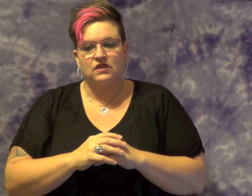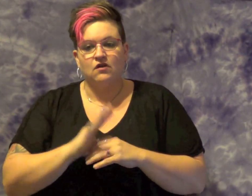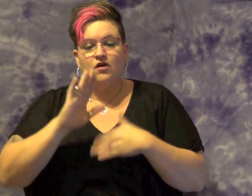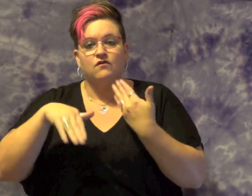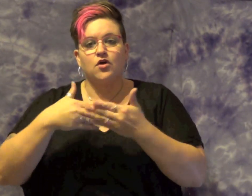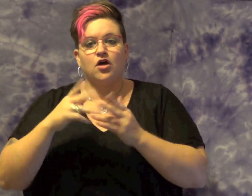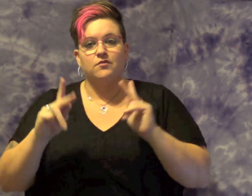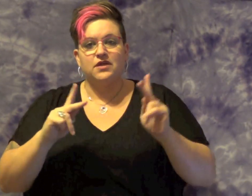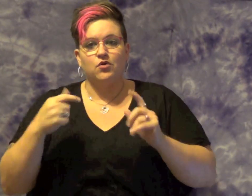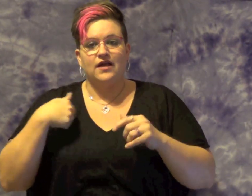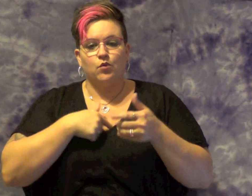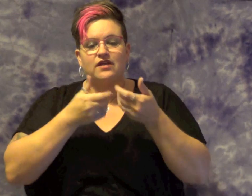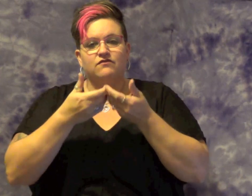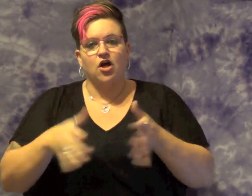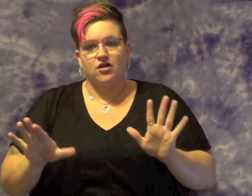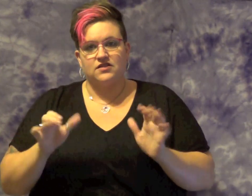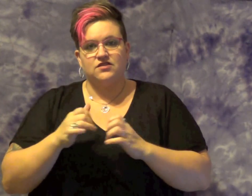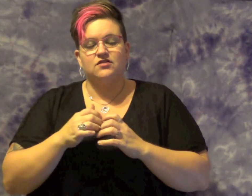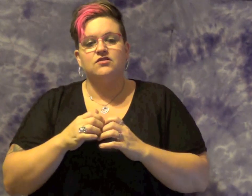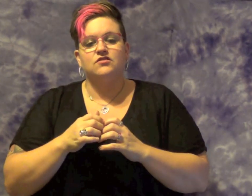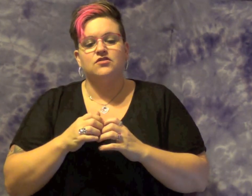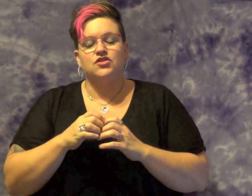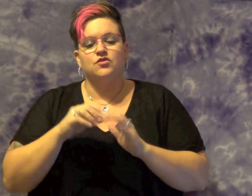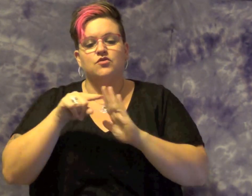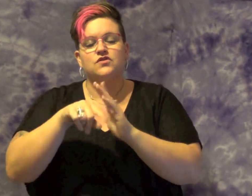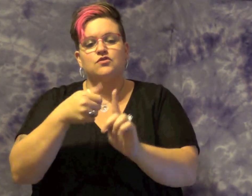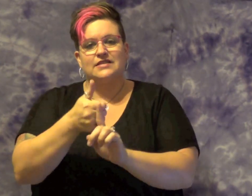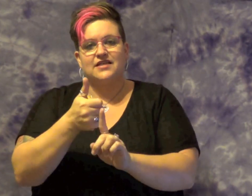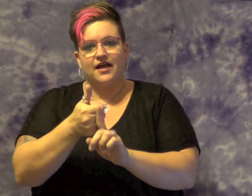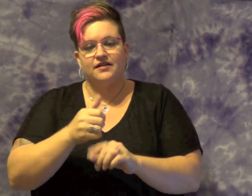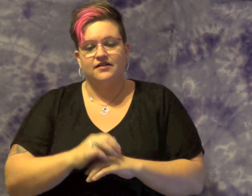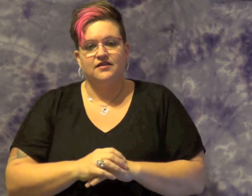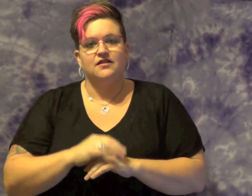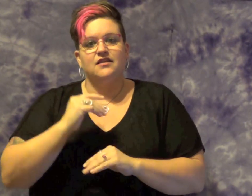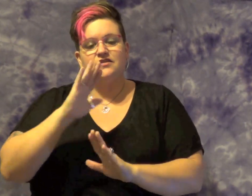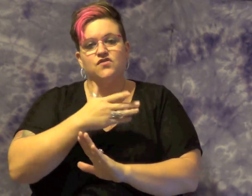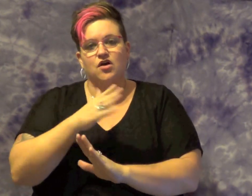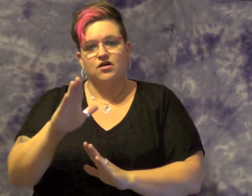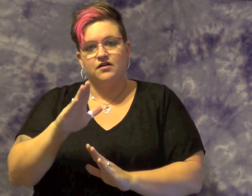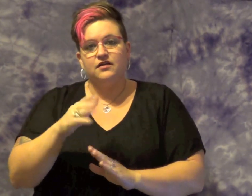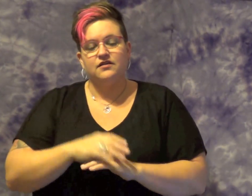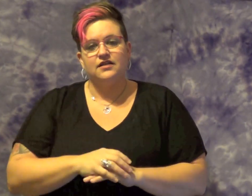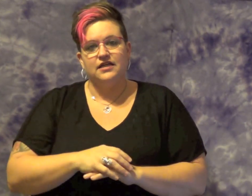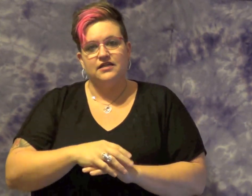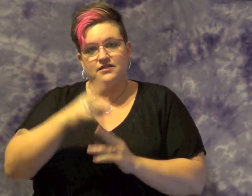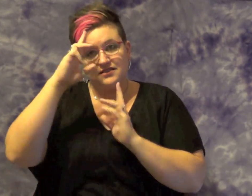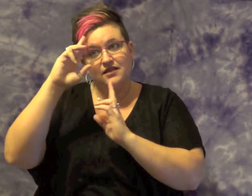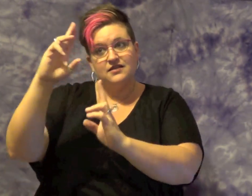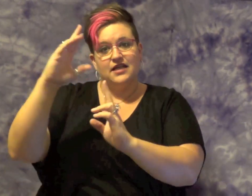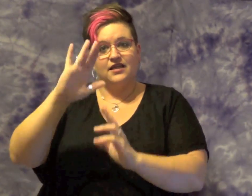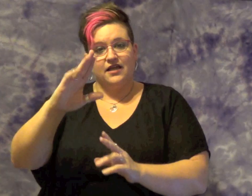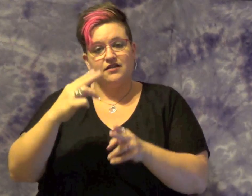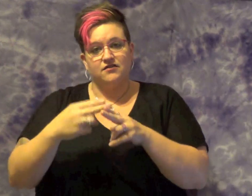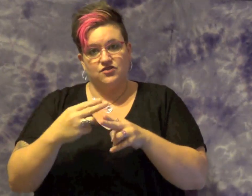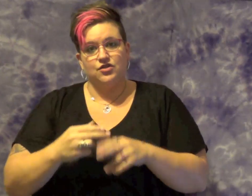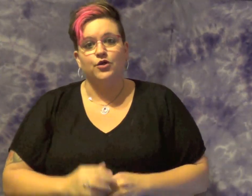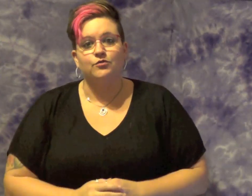For all the people that we have lost to suicide, this song is dedicated to you.